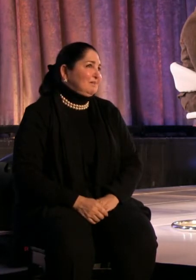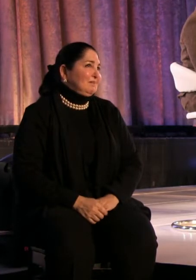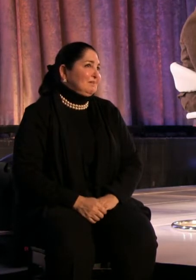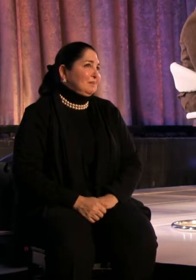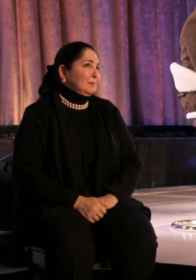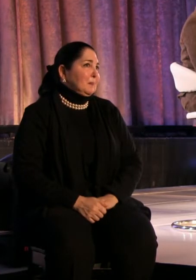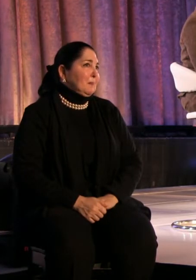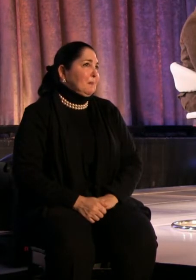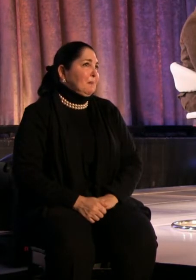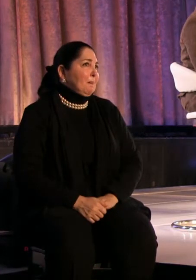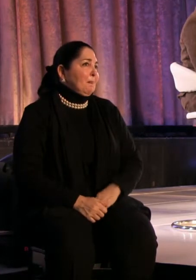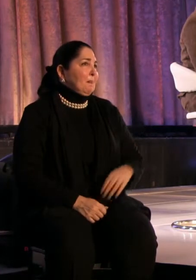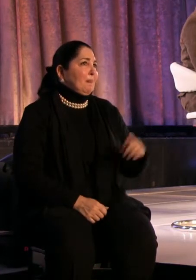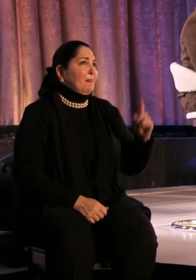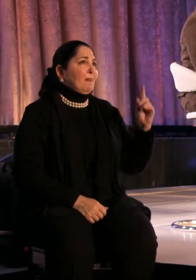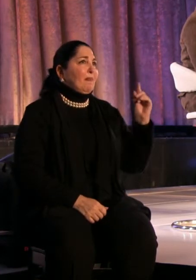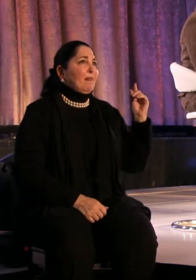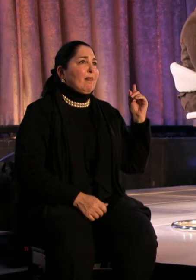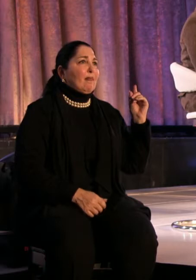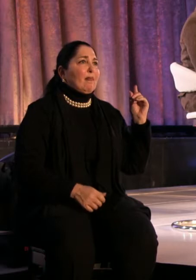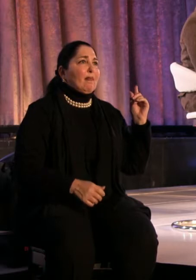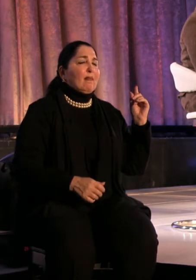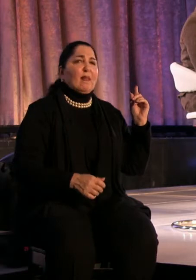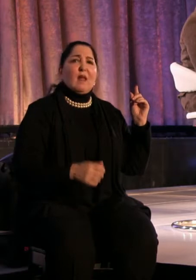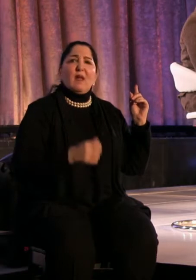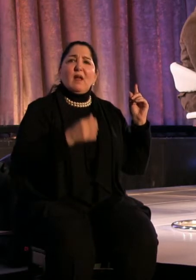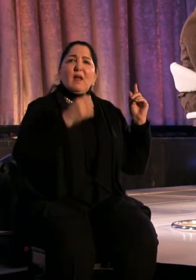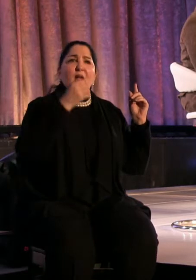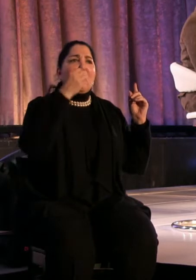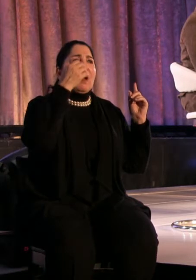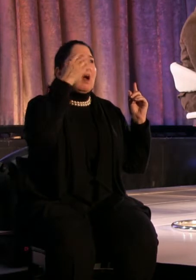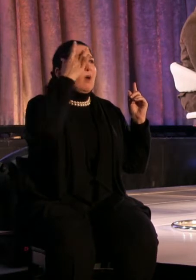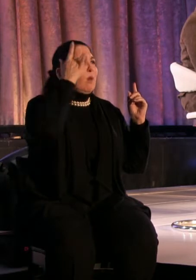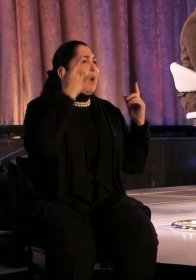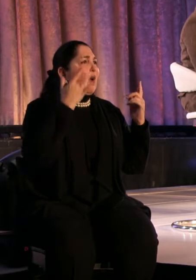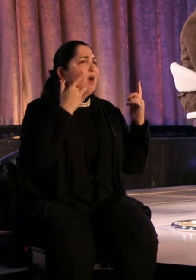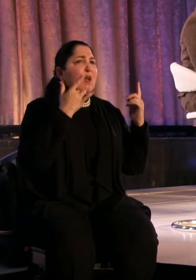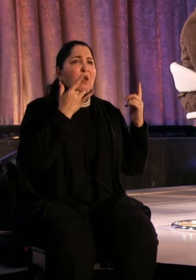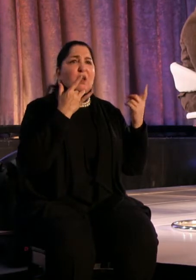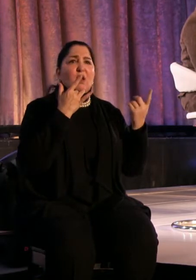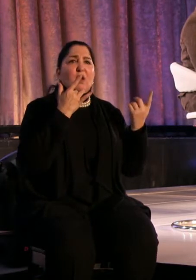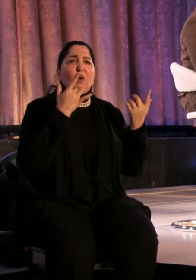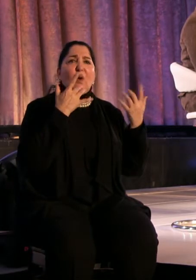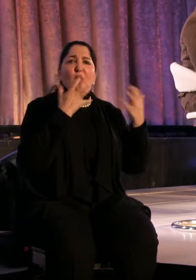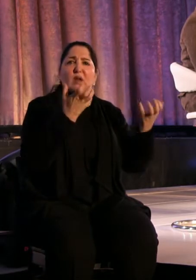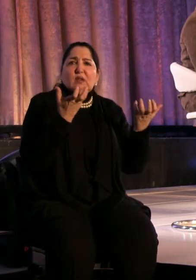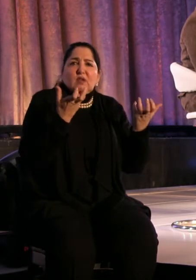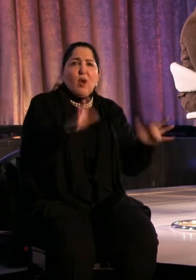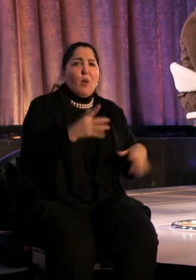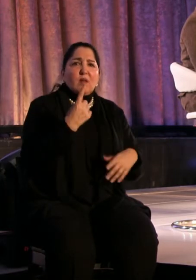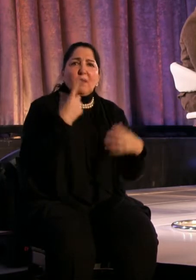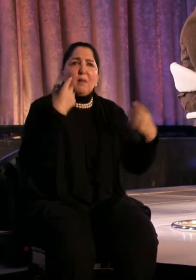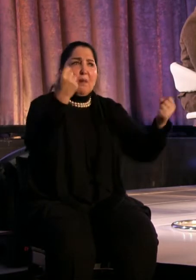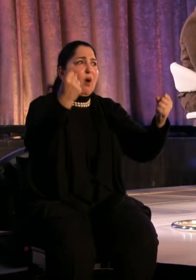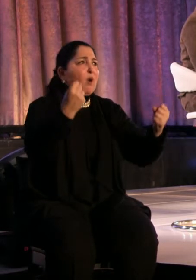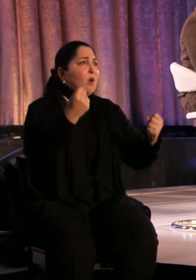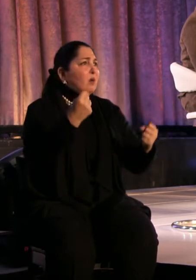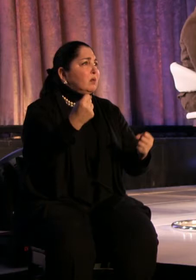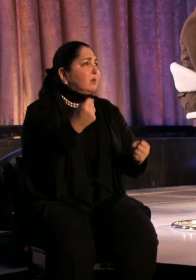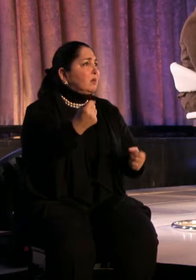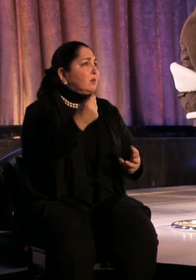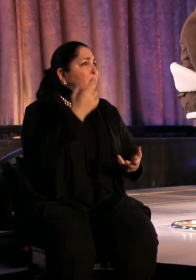Why don't audiences want something bold? Why aren't audiences out in the street